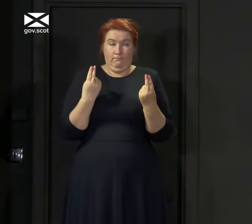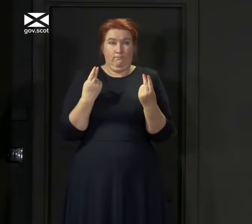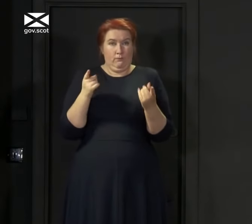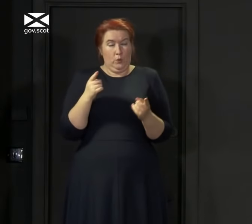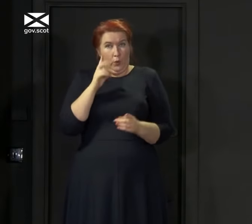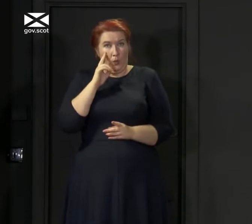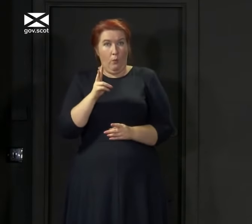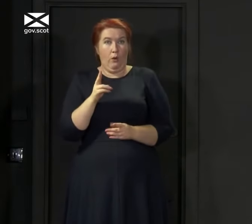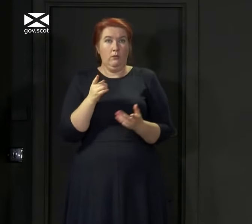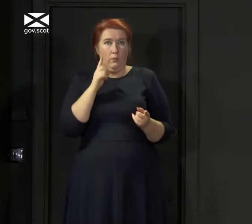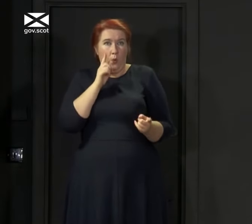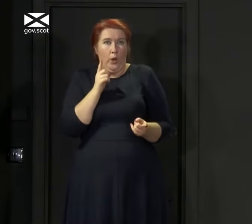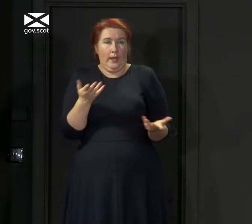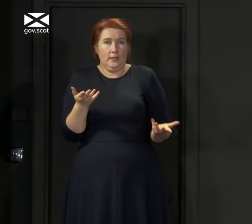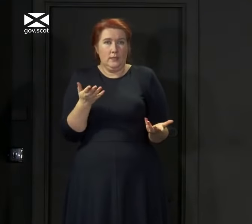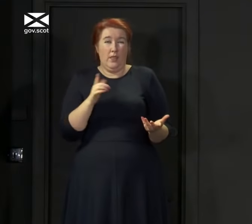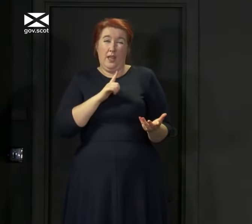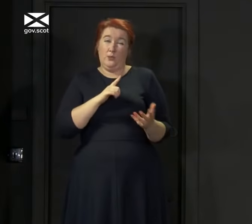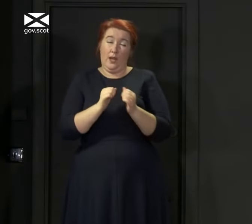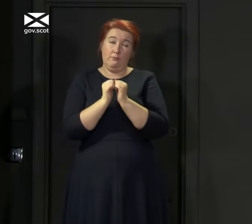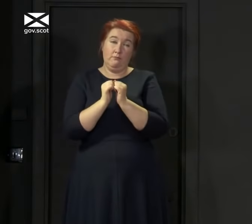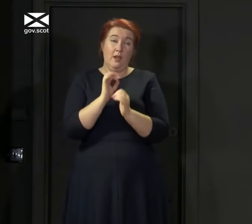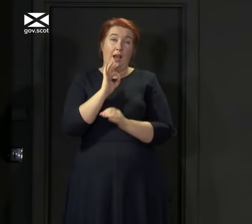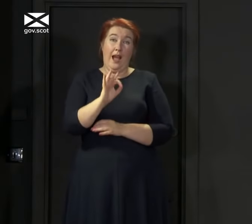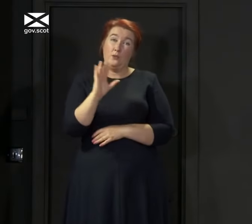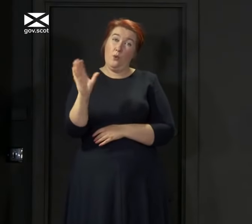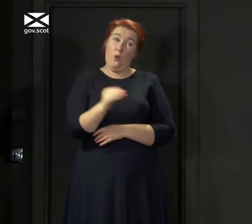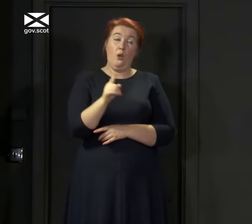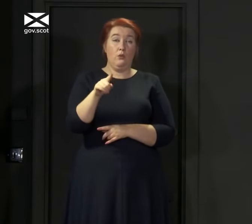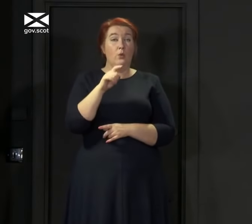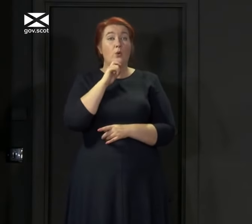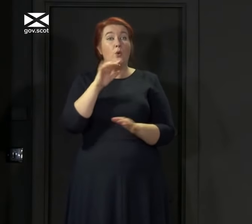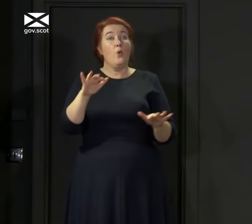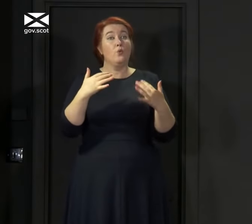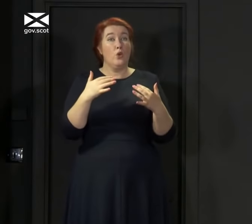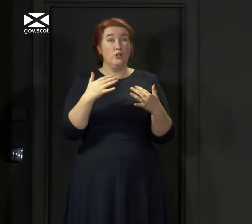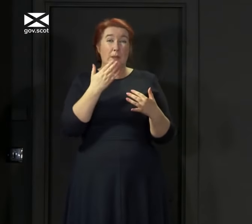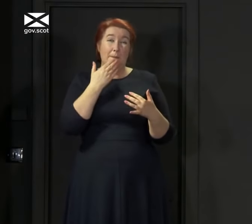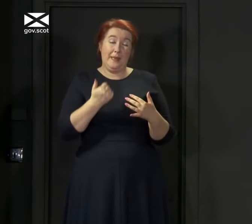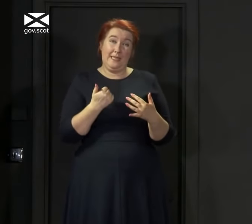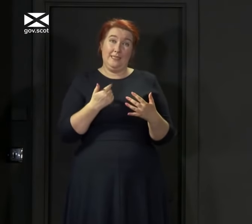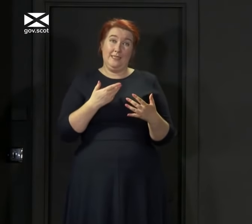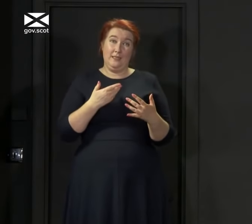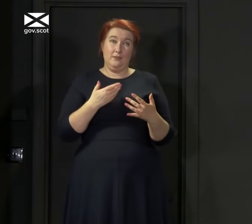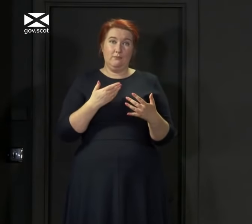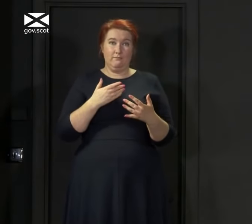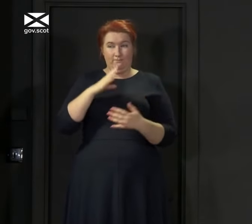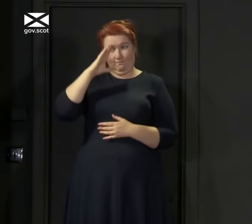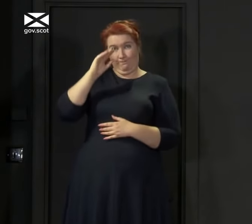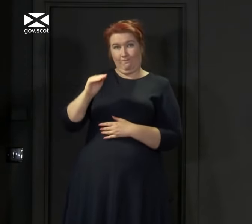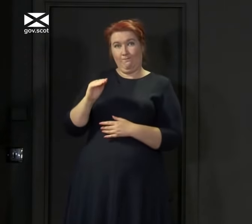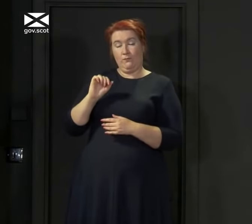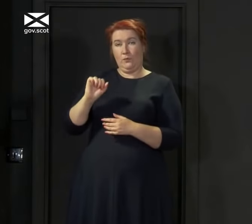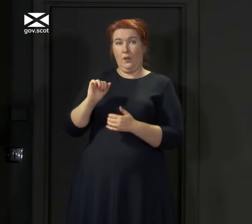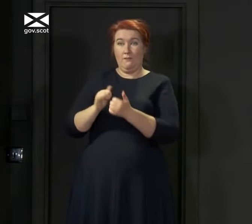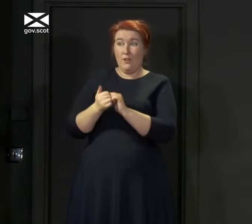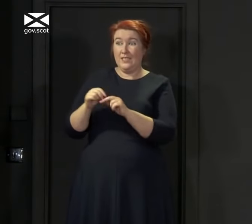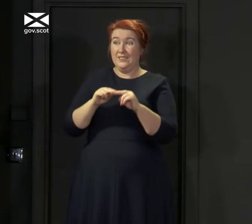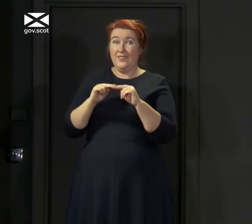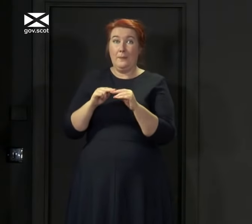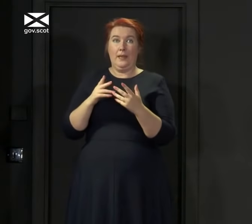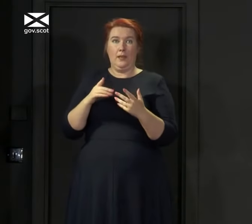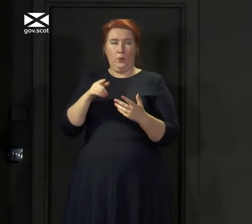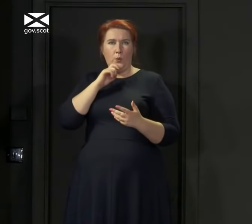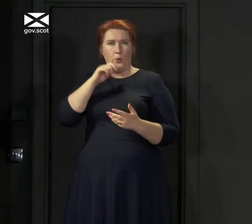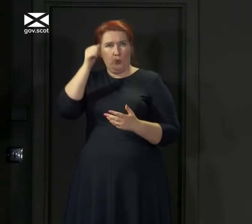I am appealing to everybody, to those of you watching, and I'm asking those of you watching to pass this message on to everybody you know